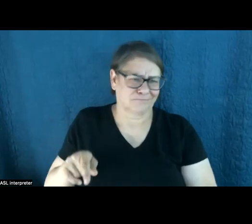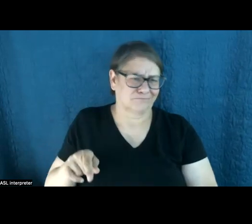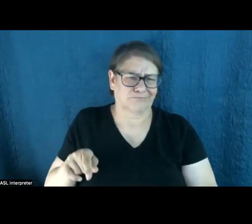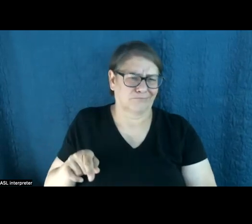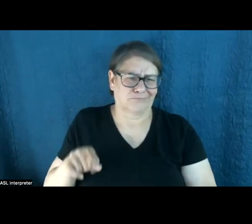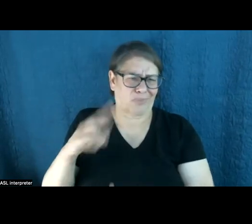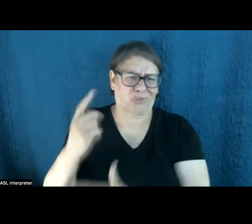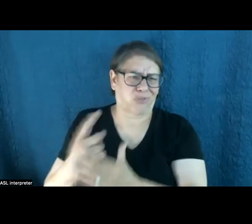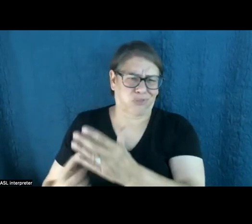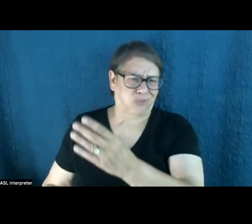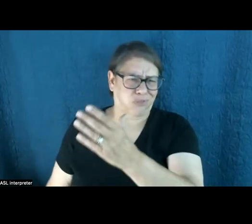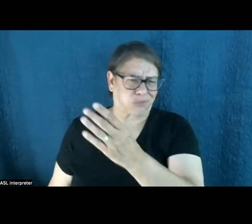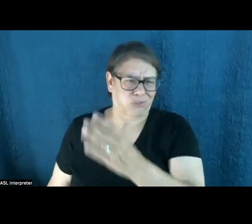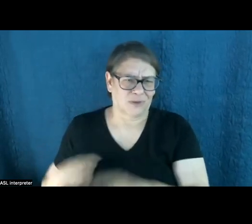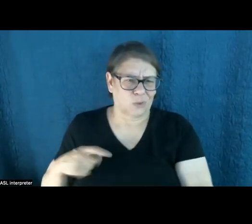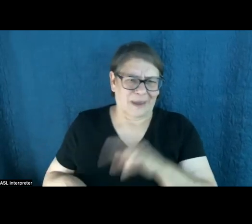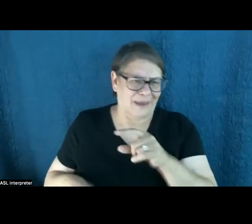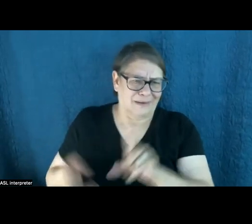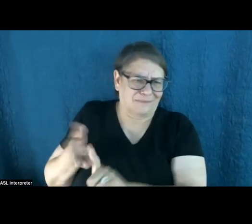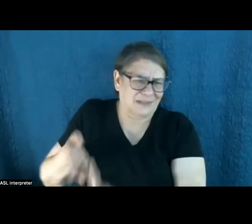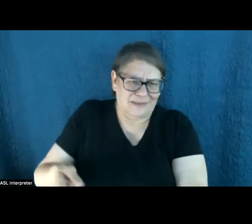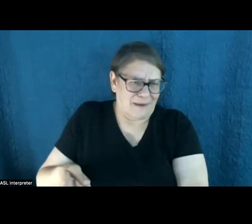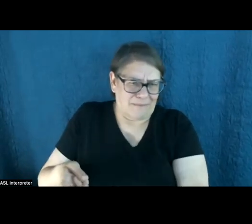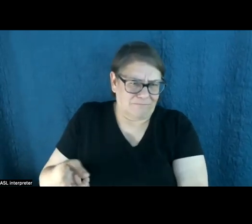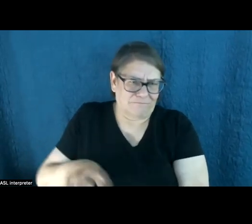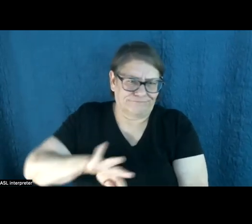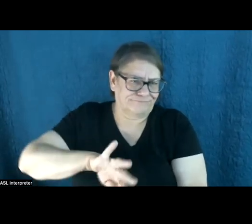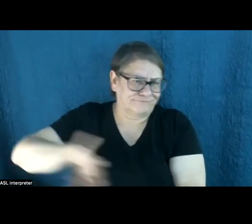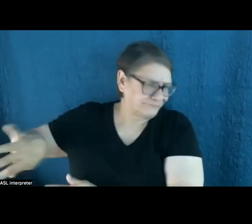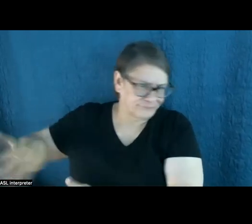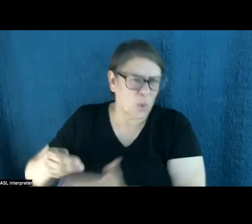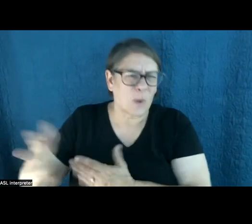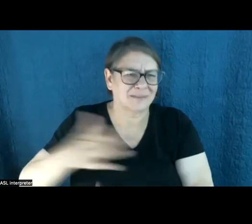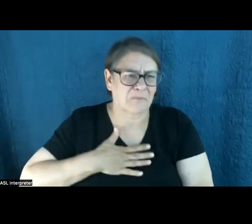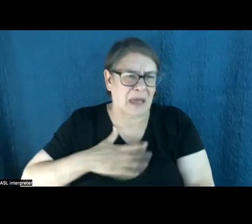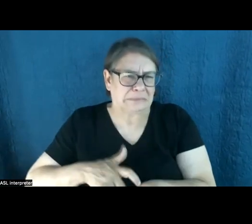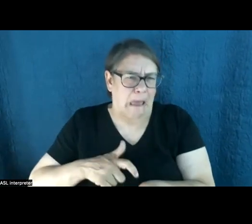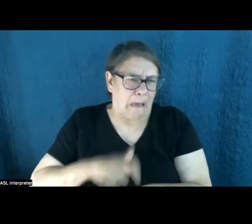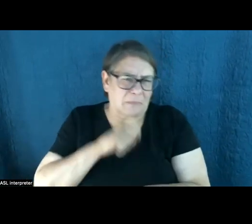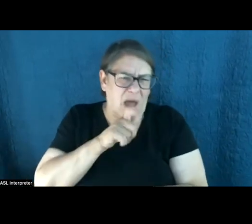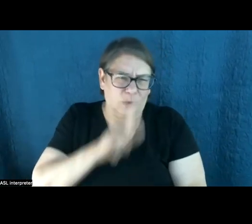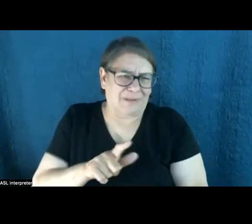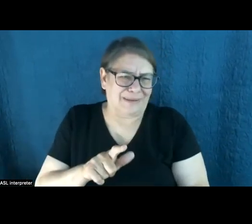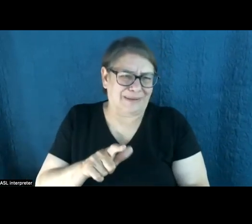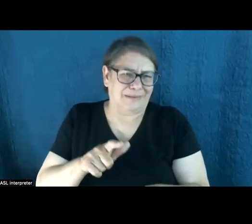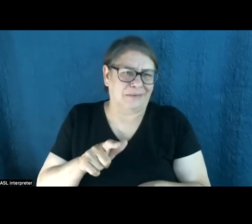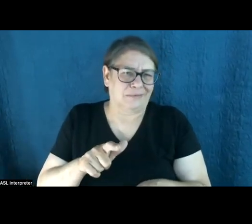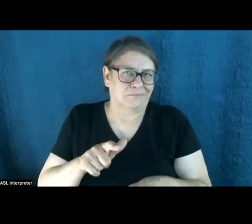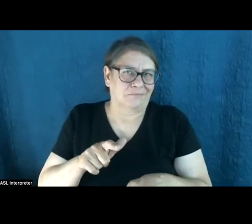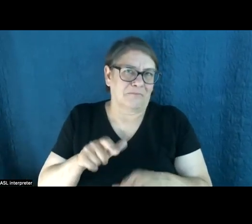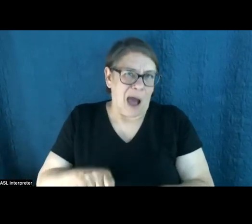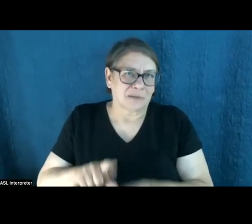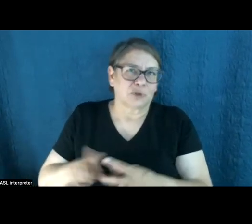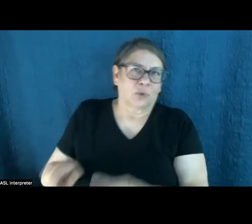misinformation rabbit hole. And I just think it's kind of a waste of time and not really feasible to think about pulling them out of it.